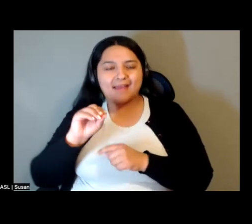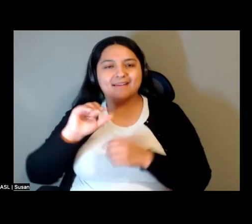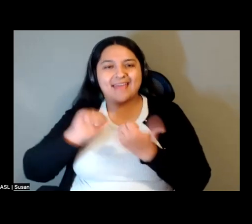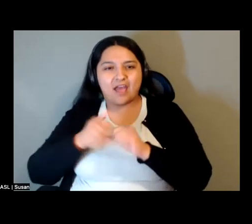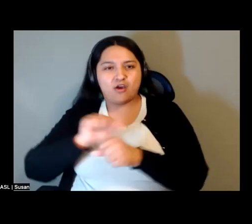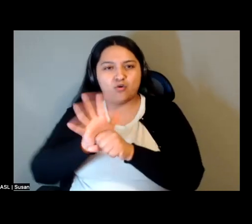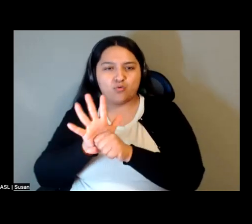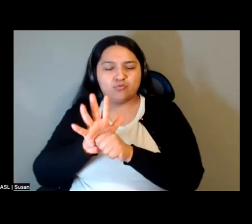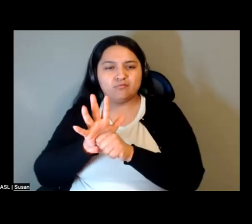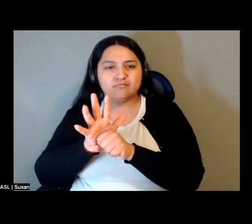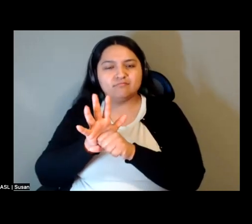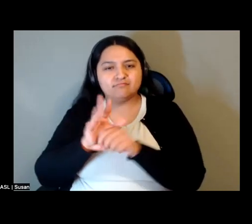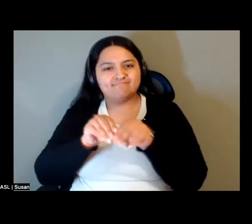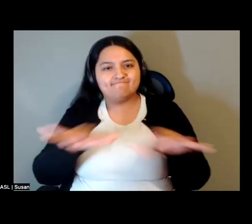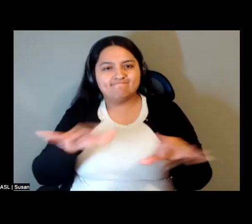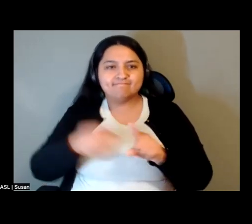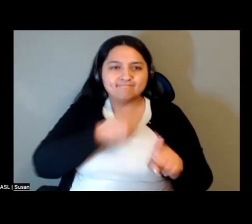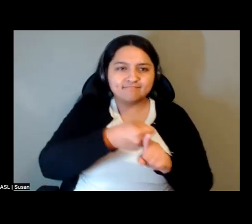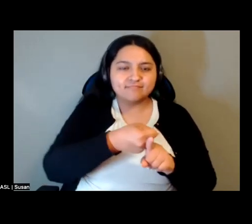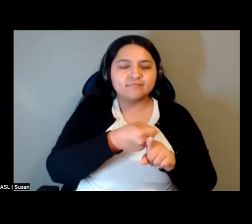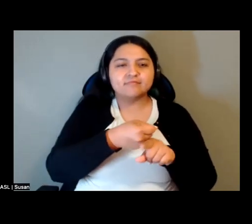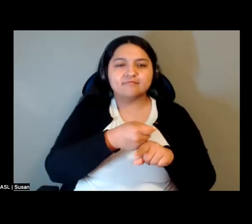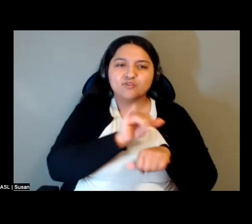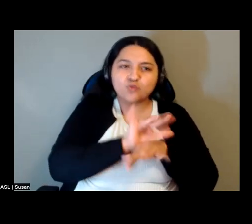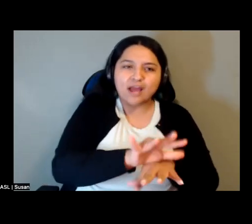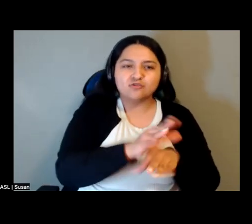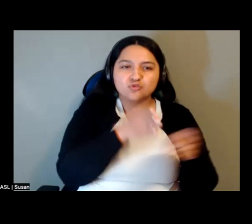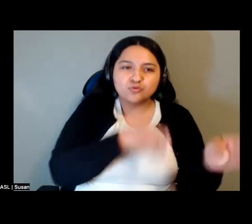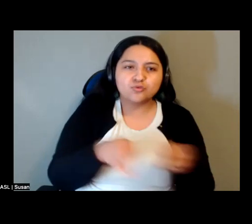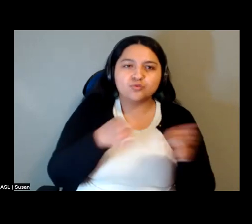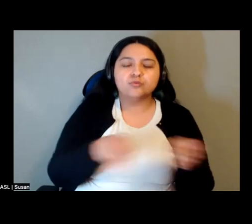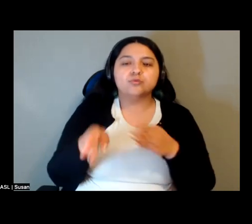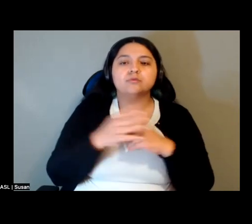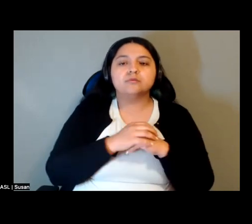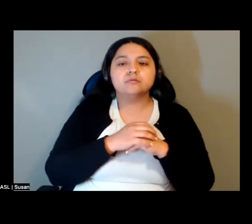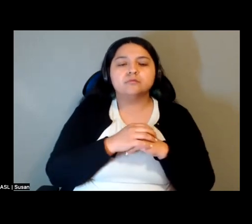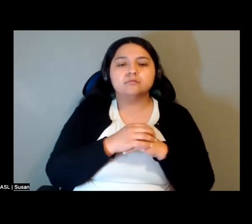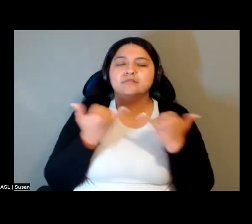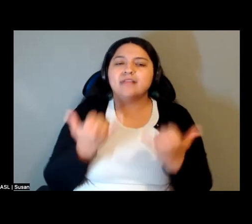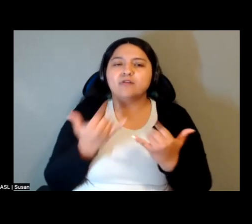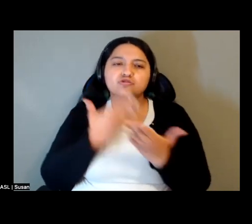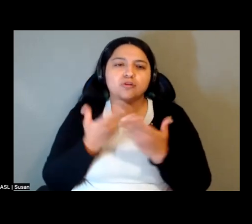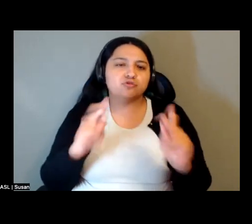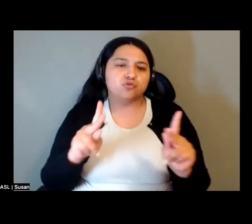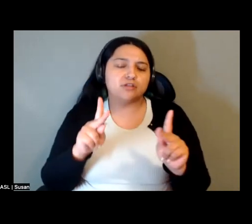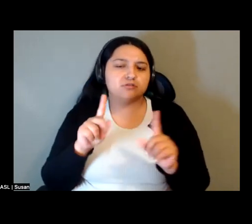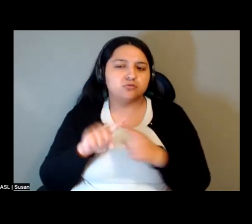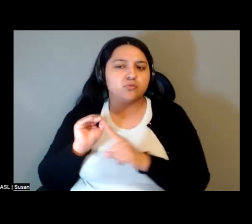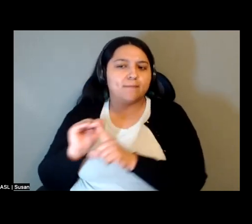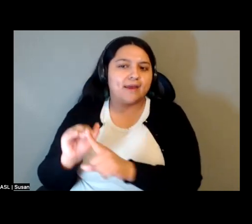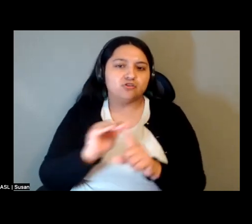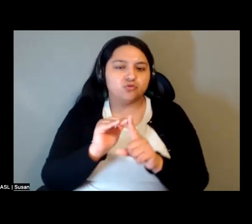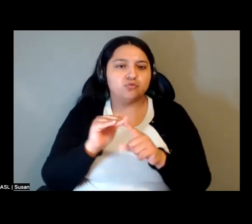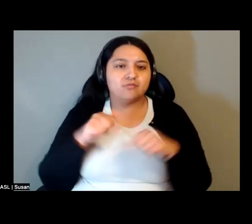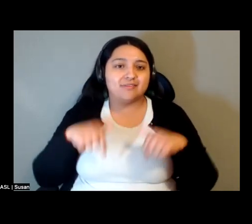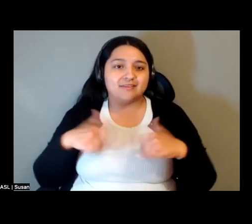grassroots movements for urban democracy. And we'll use this opportunity to remind you all that this is an event organized by